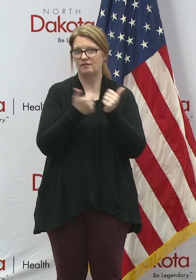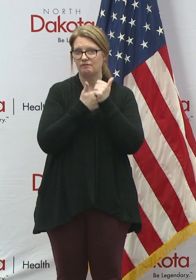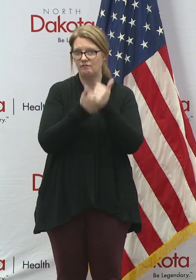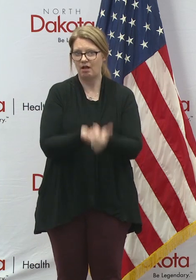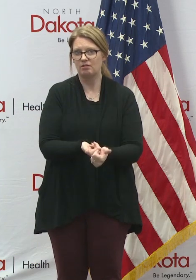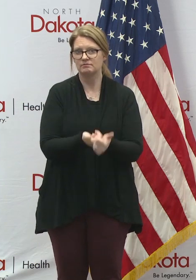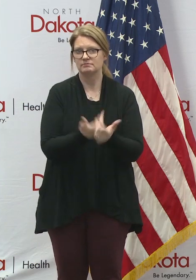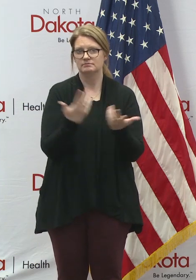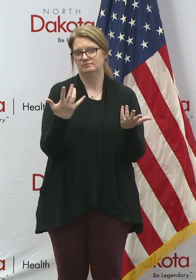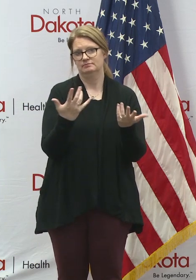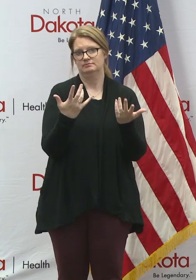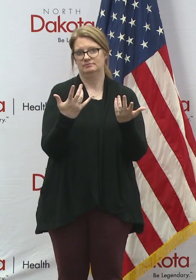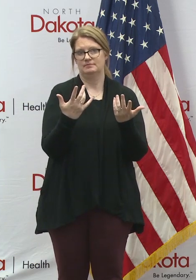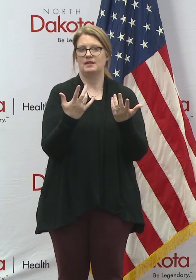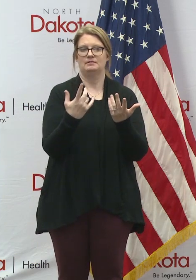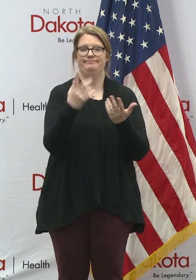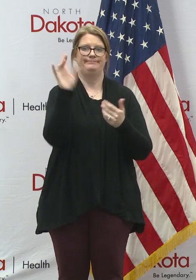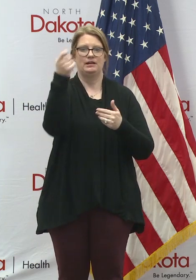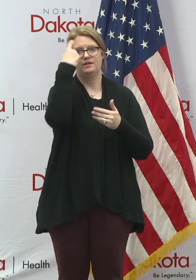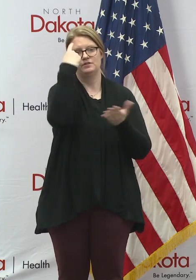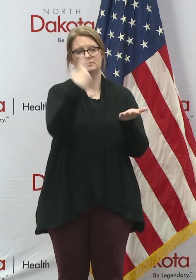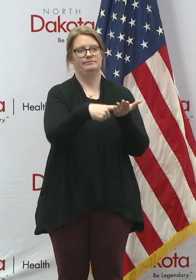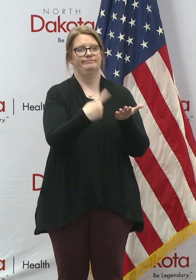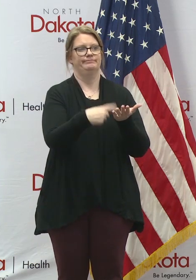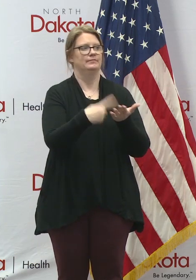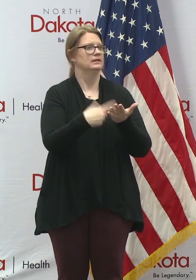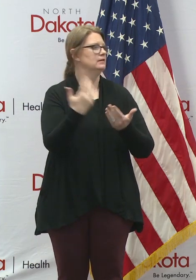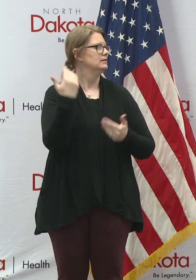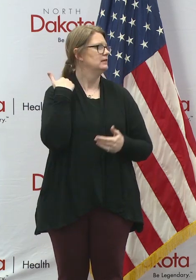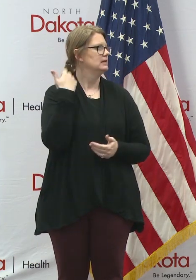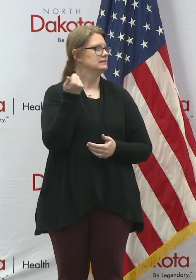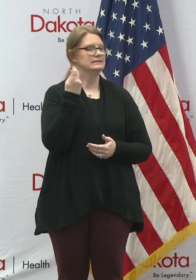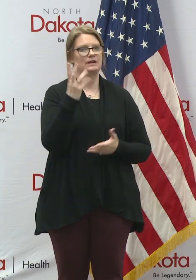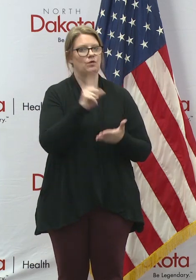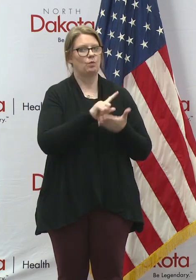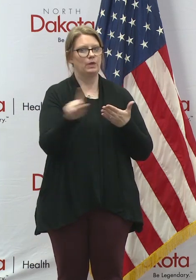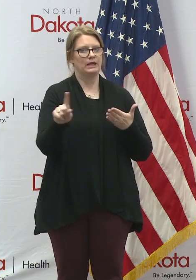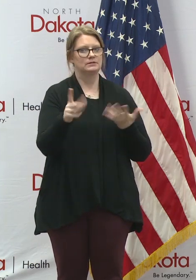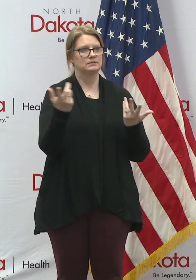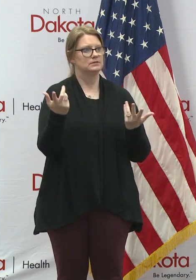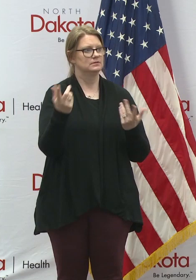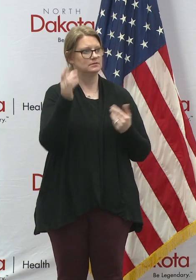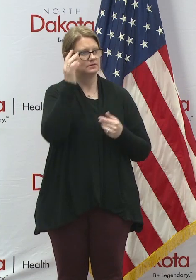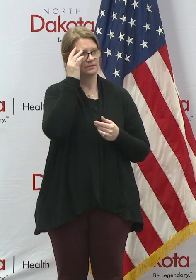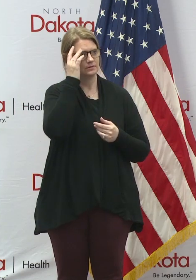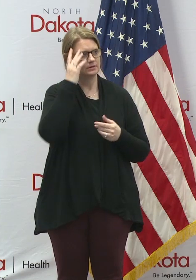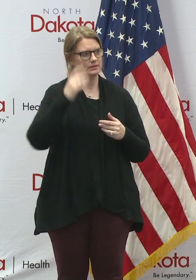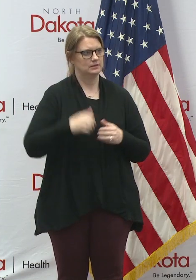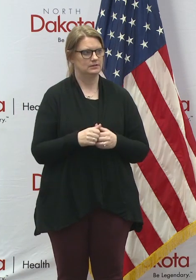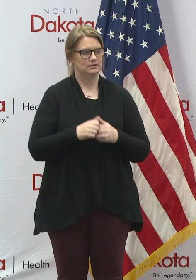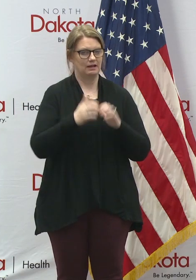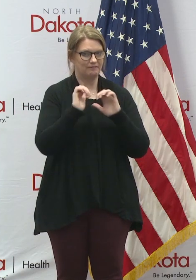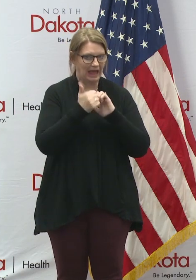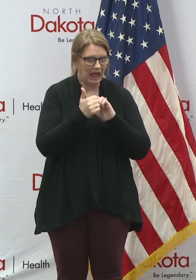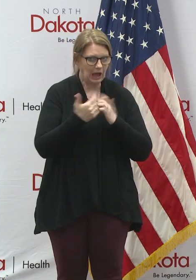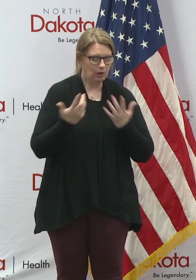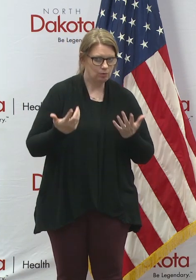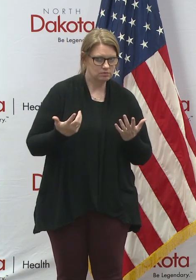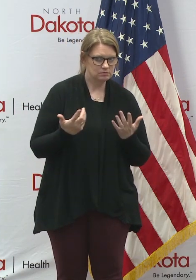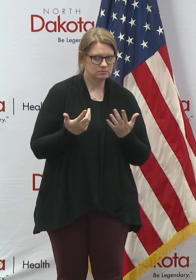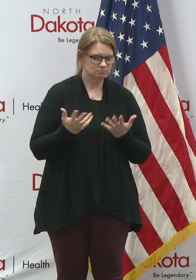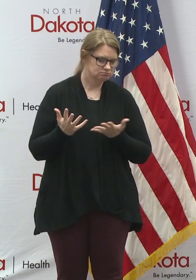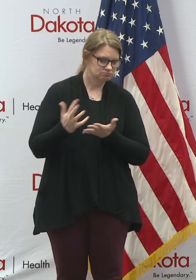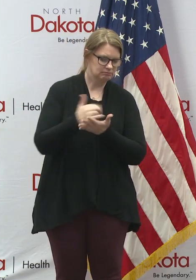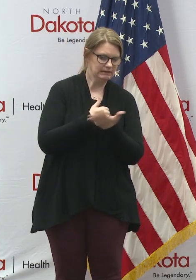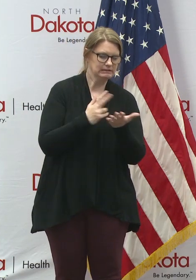criteria that I've heard the governor talk about for the last, uh, several weeks in terms of, of how you do it. And I, I